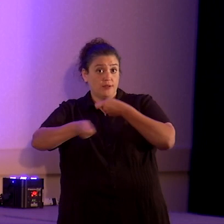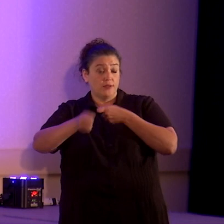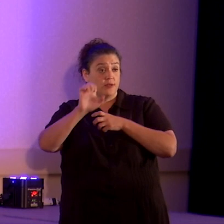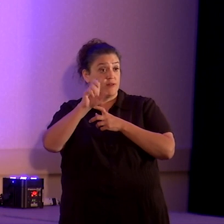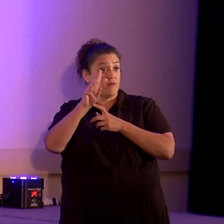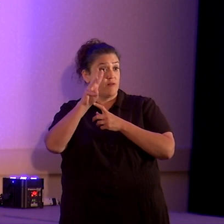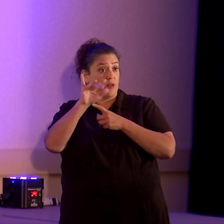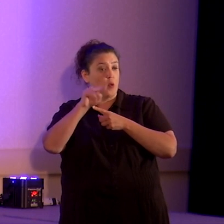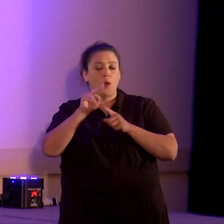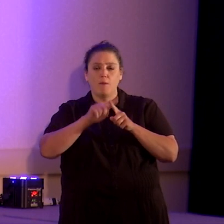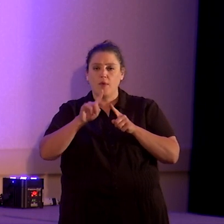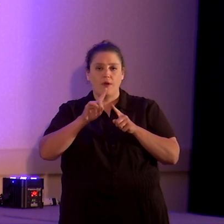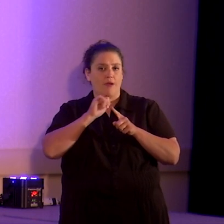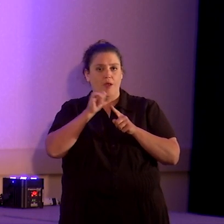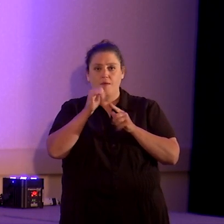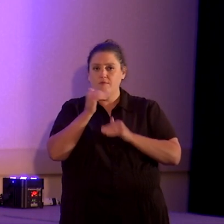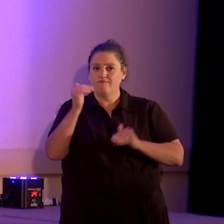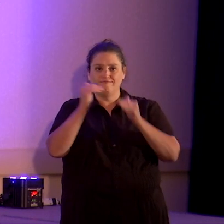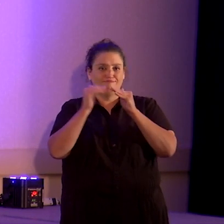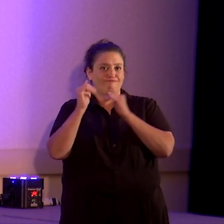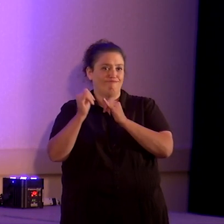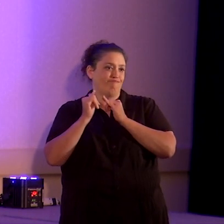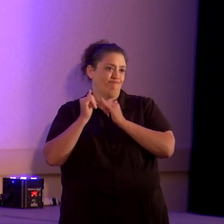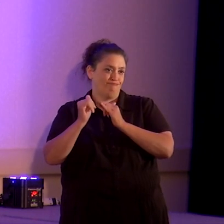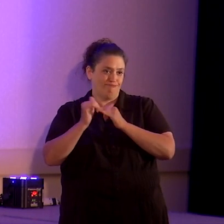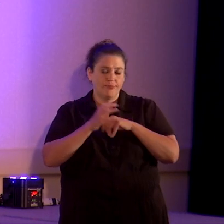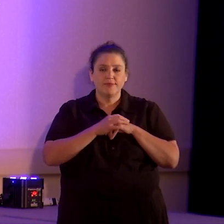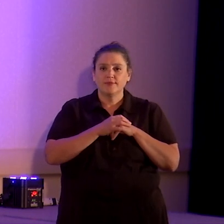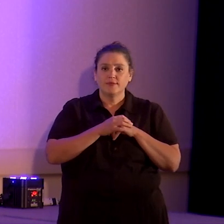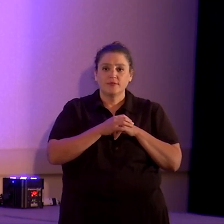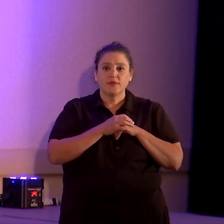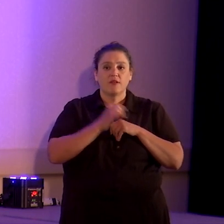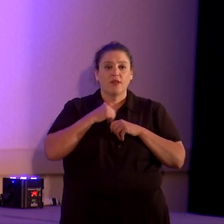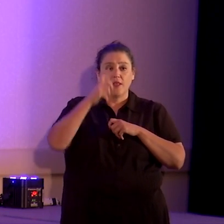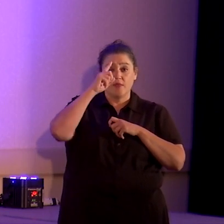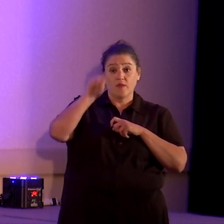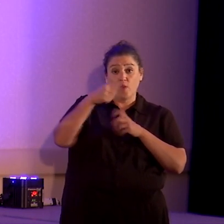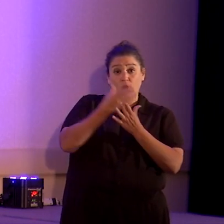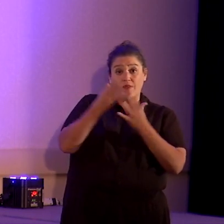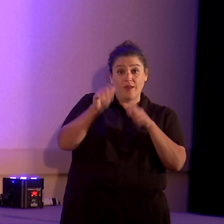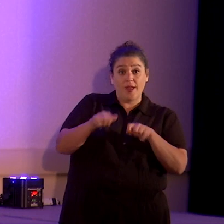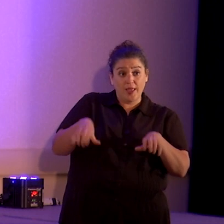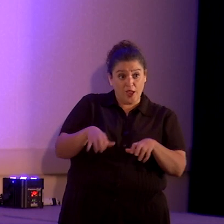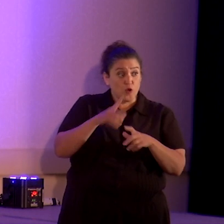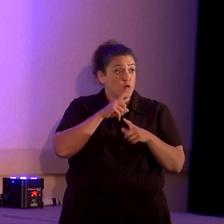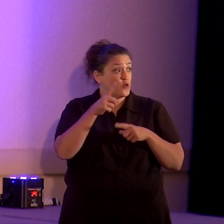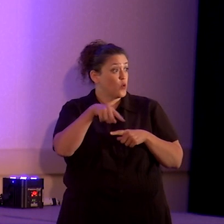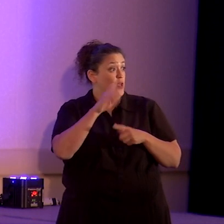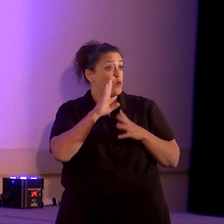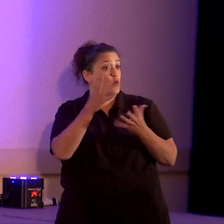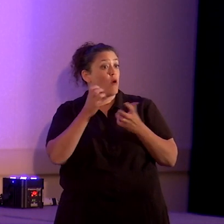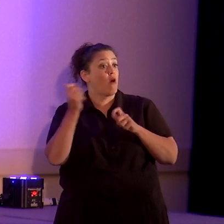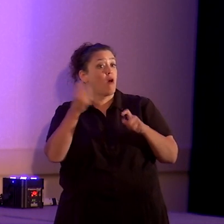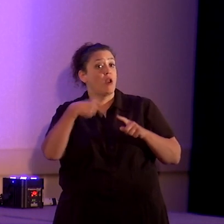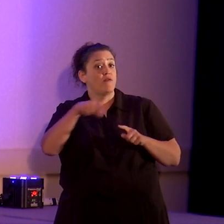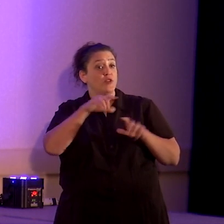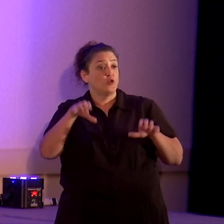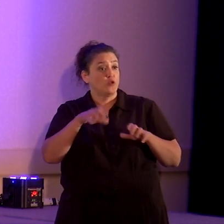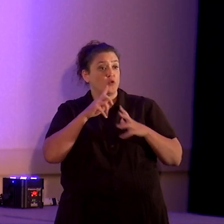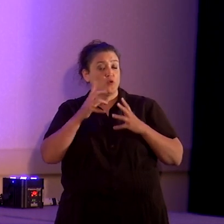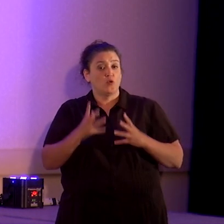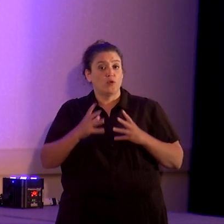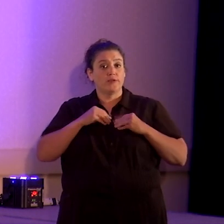although I could never fill his shoes. I think the only thing I can do is what he would want all of us to do, which is take the baton